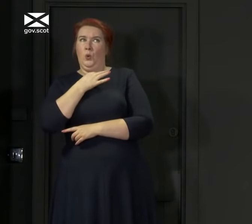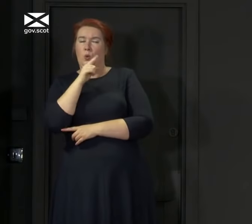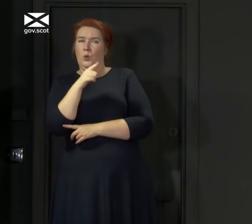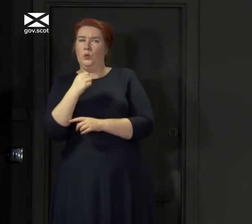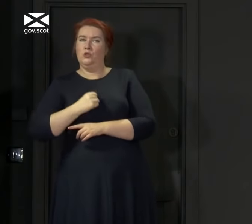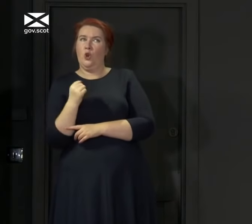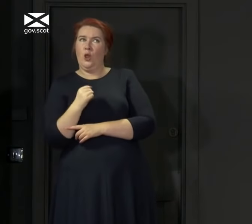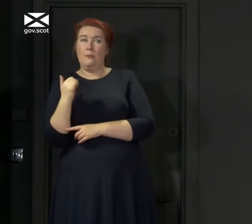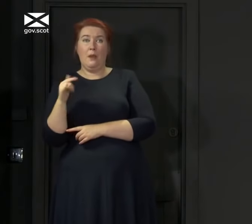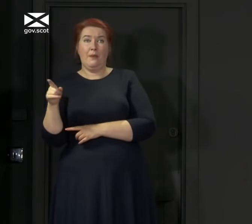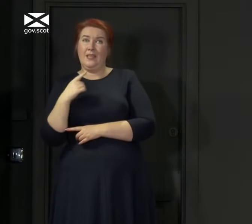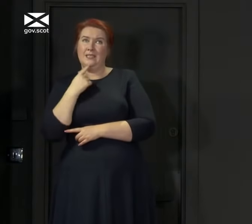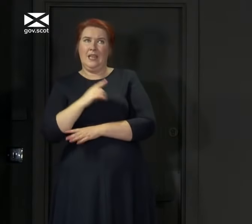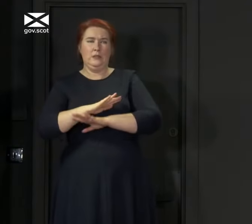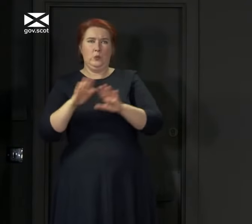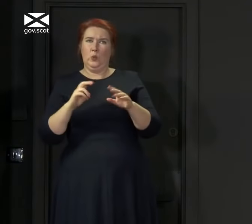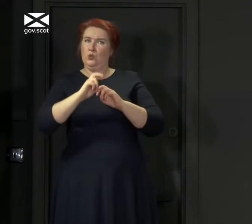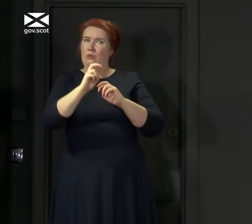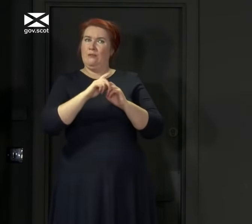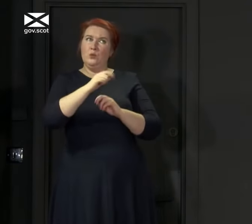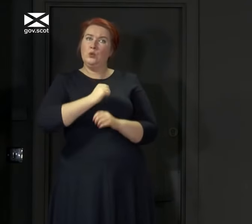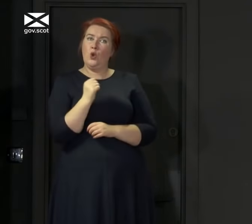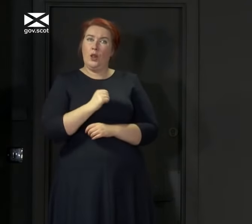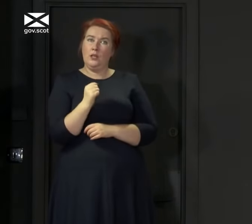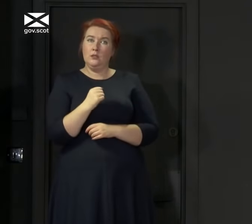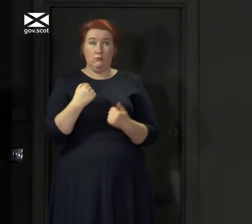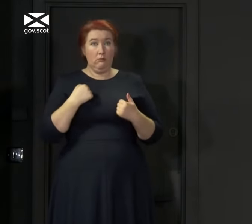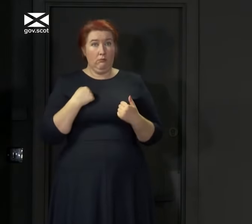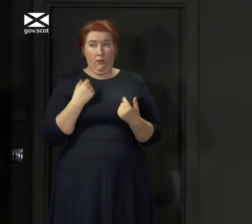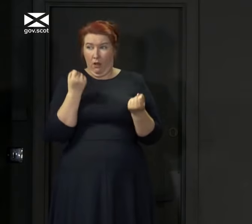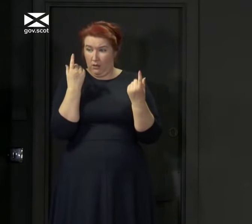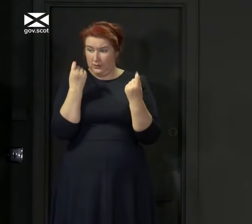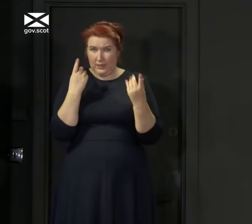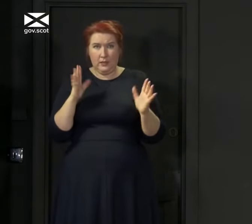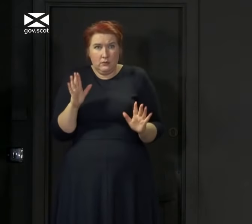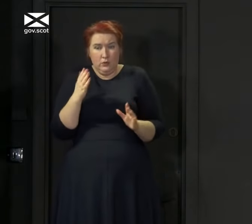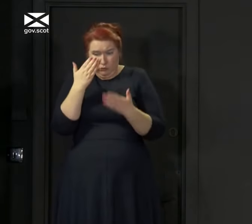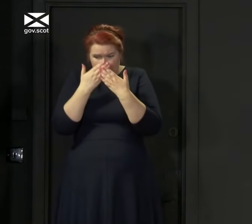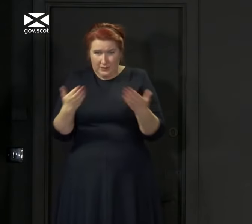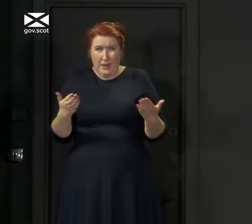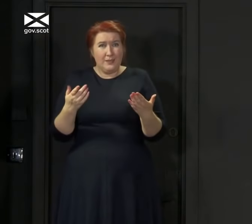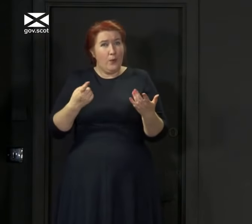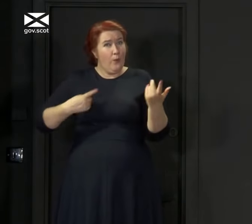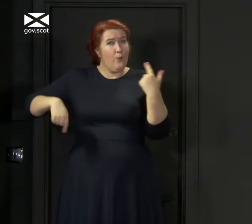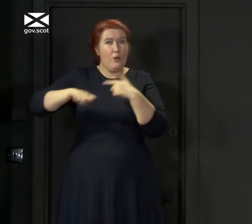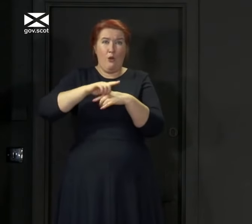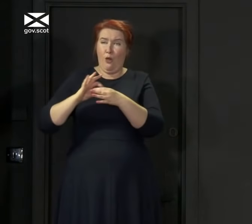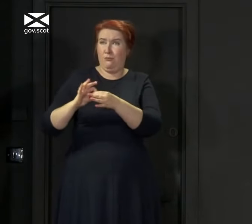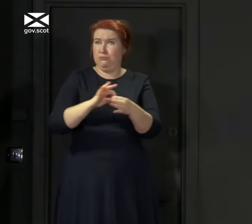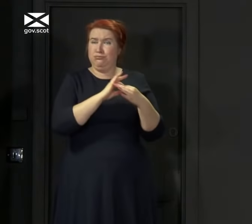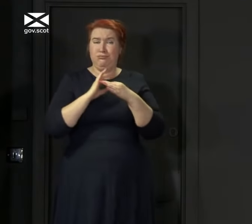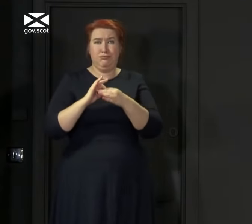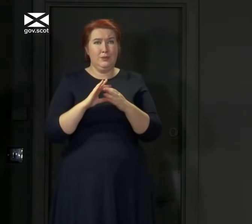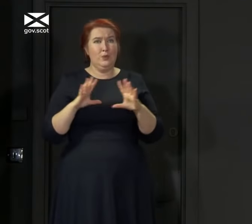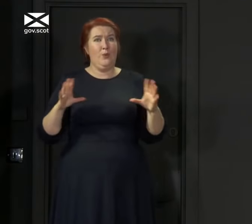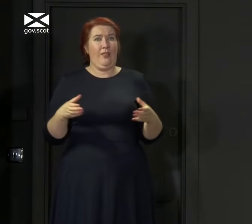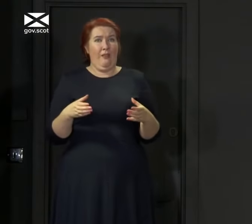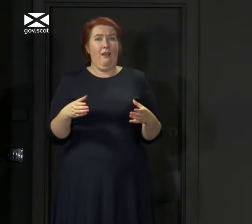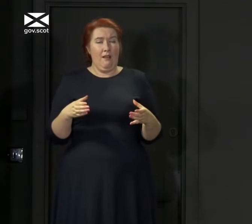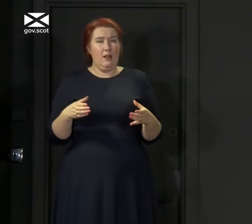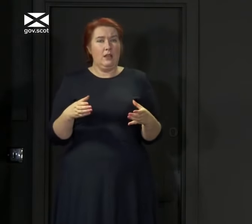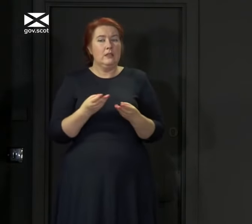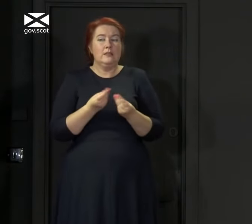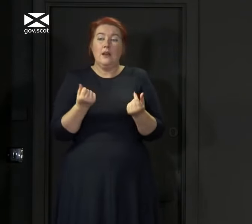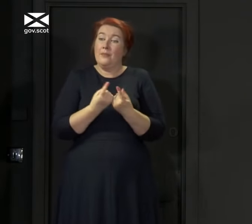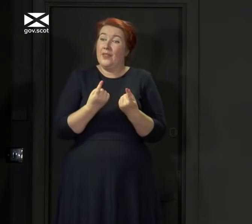appropriate to issue similar advice for people in Scotland, I will understand and respect that. We are all in this together. And, you some of the things we have to